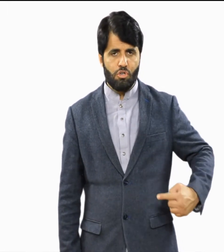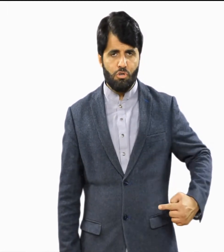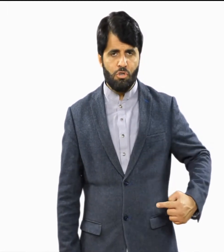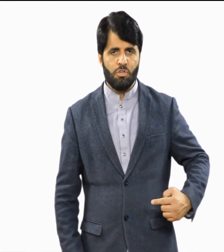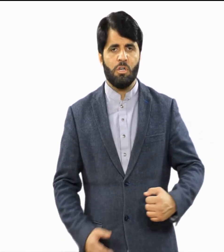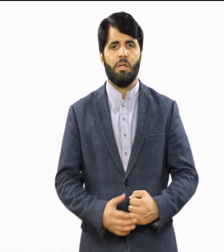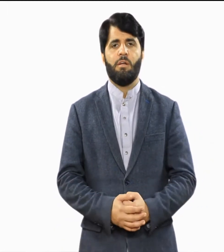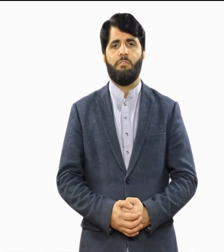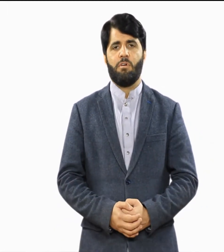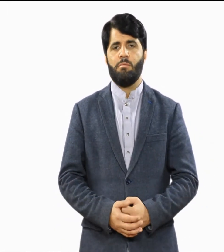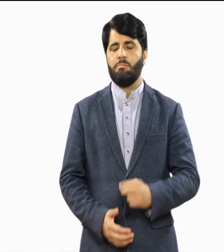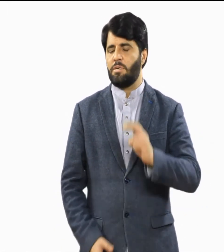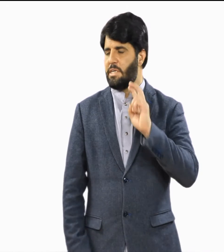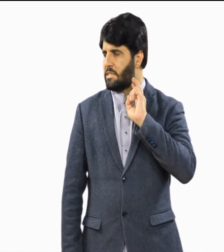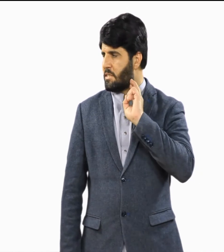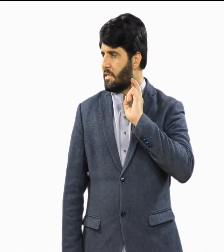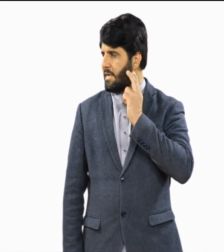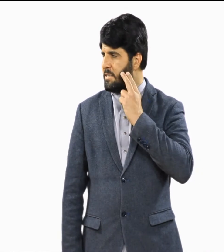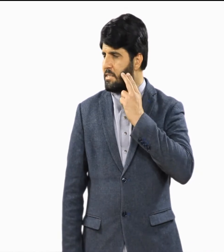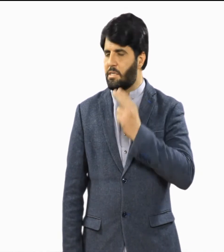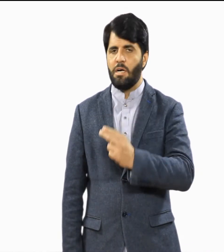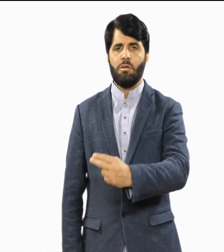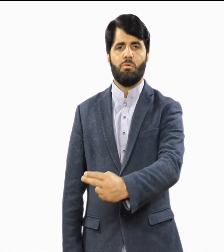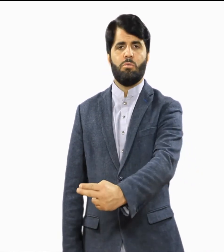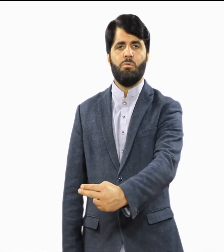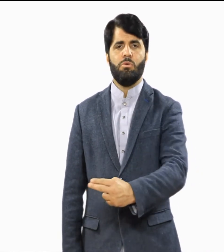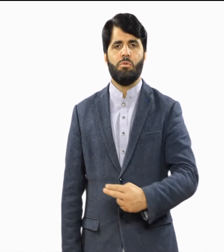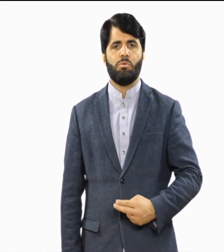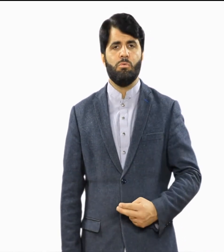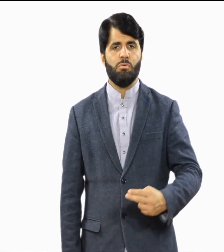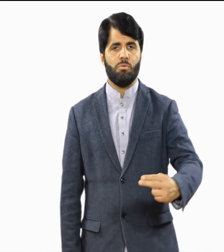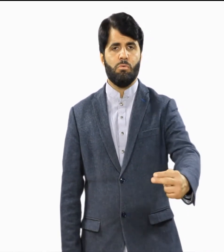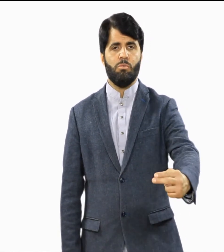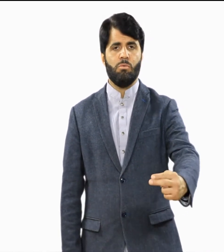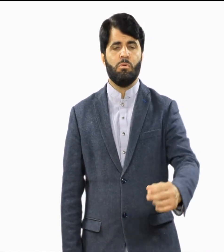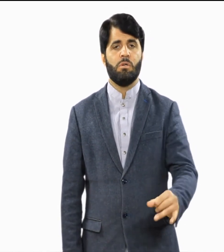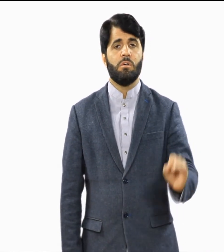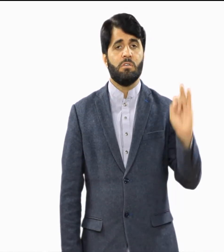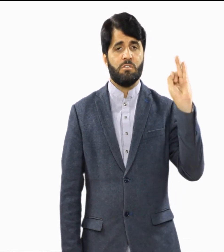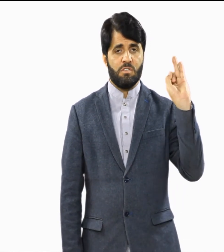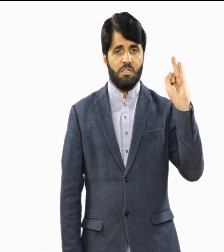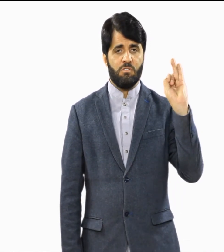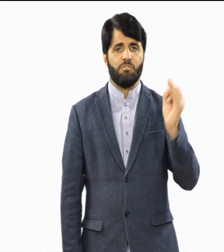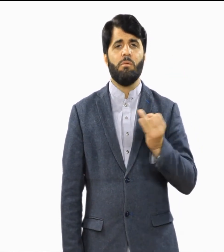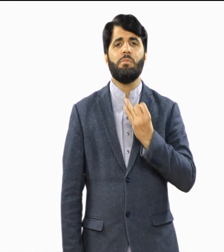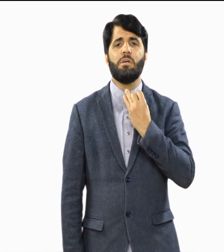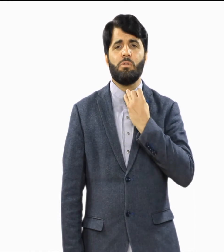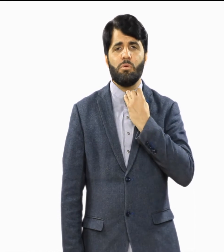yun From its edges are lun, kun, gun Six from the throat